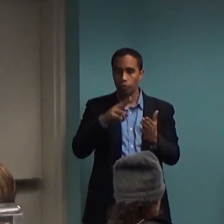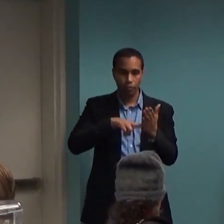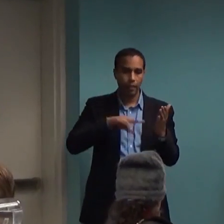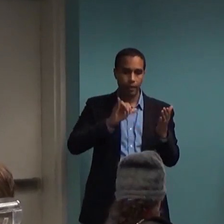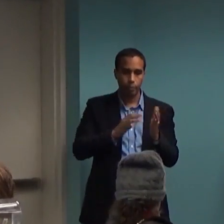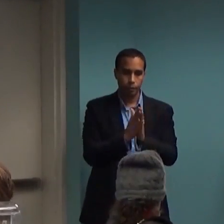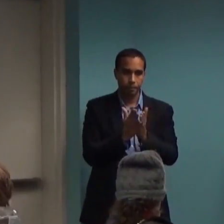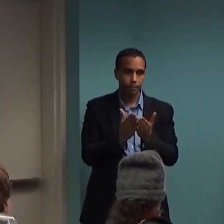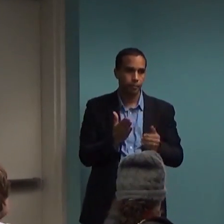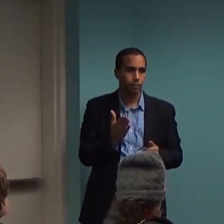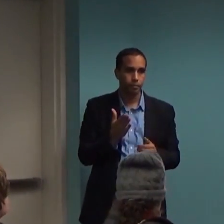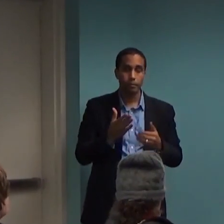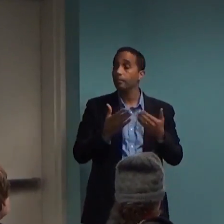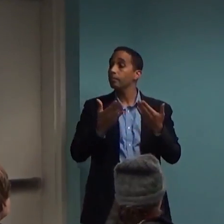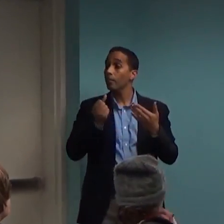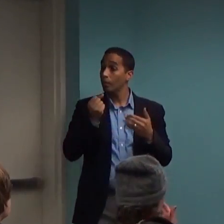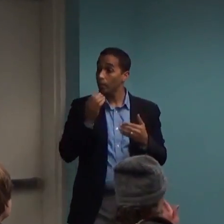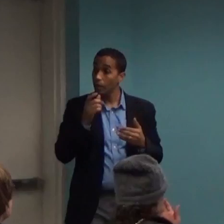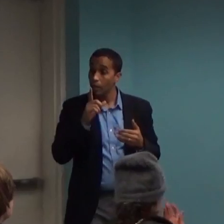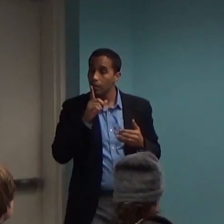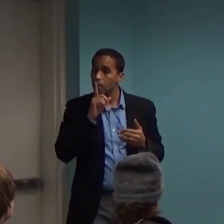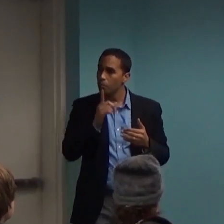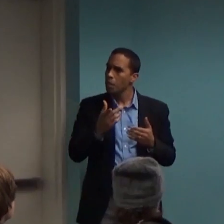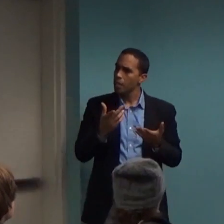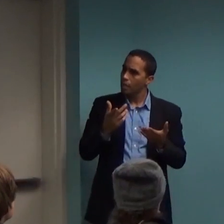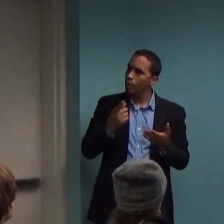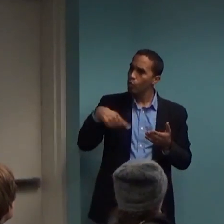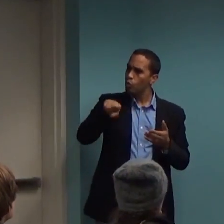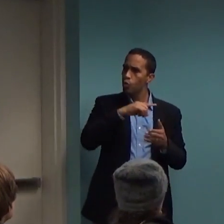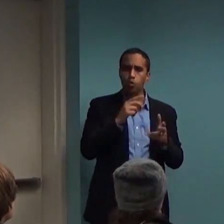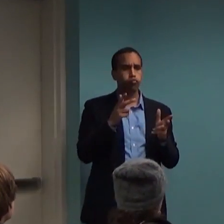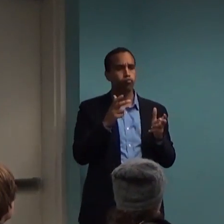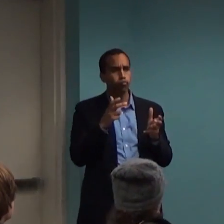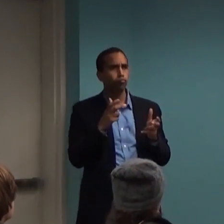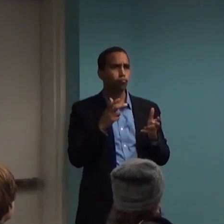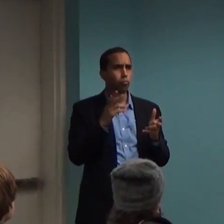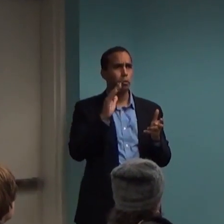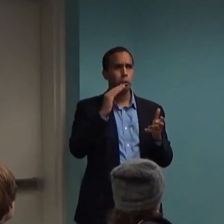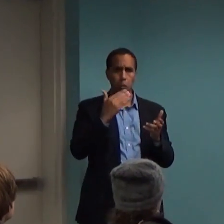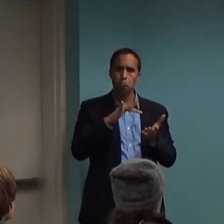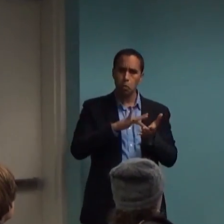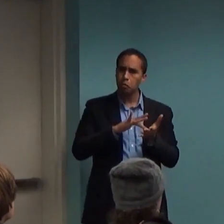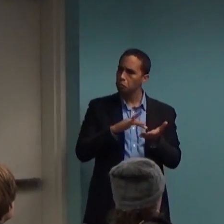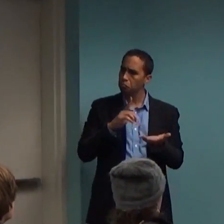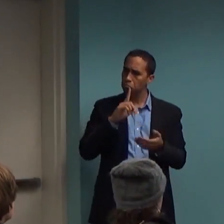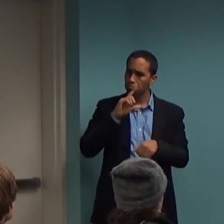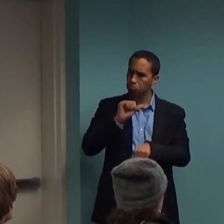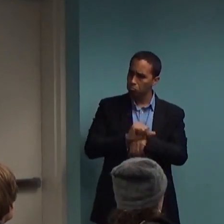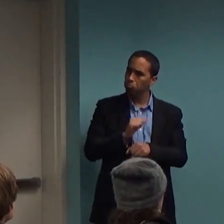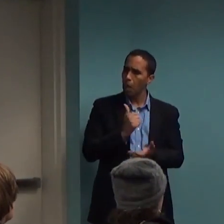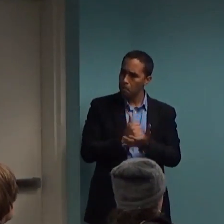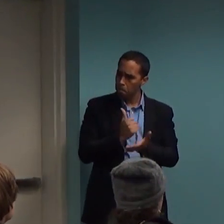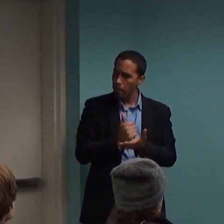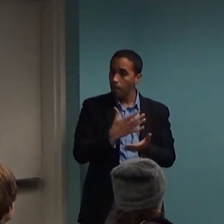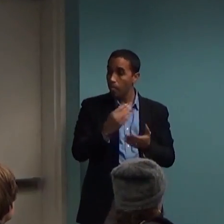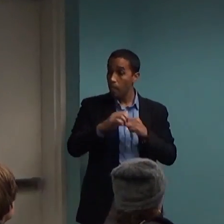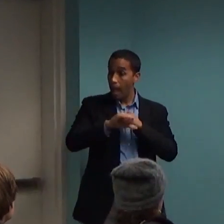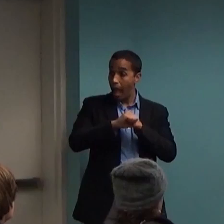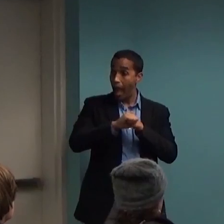every reason to expect medication to help, right? Based on what you've heard in advertisements, which you've been exposed to repeatedly, and at